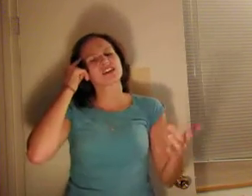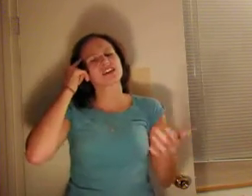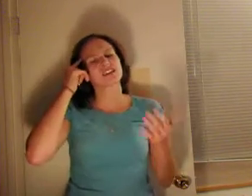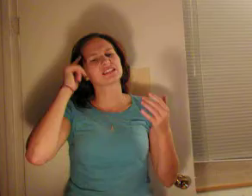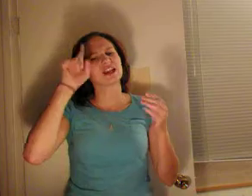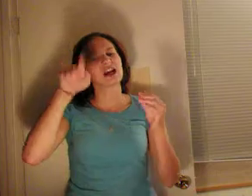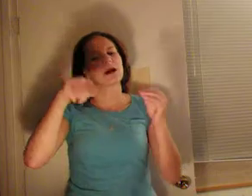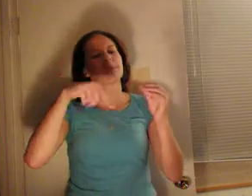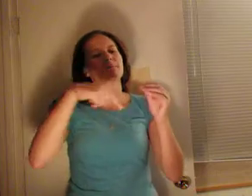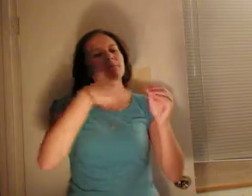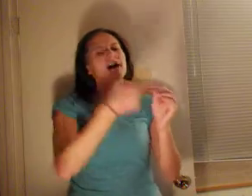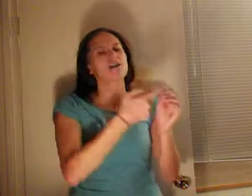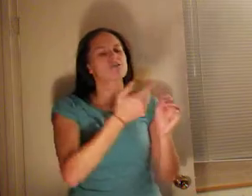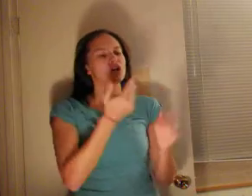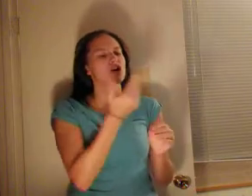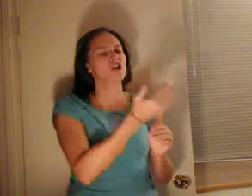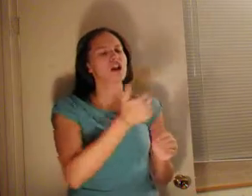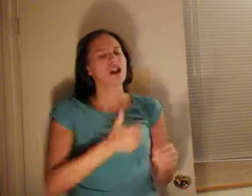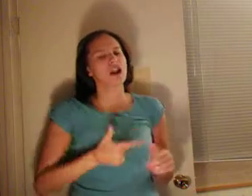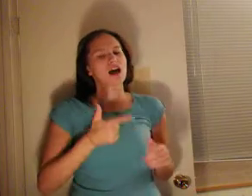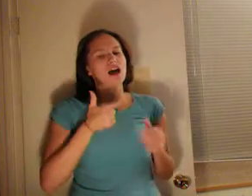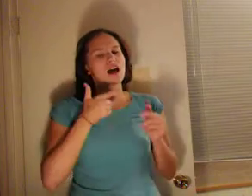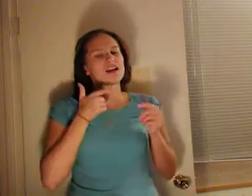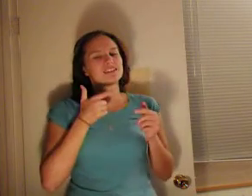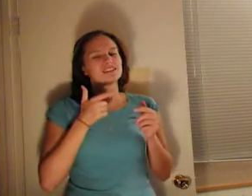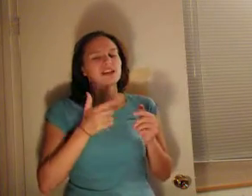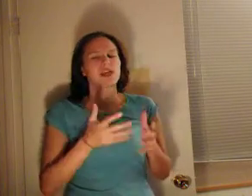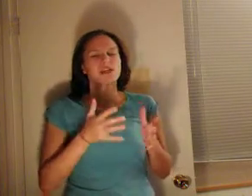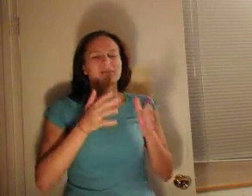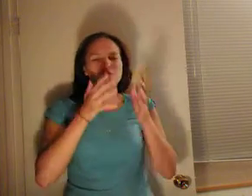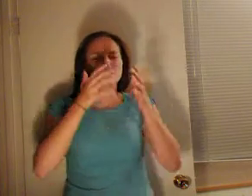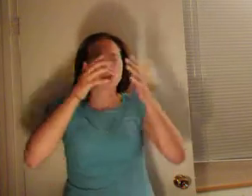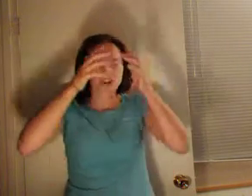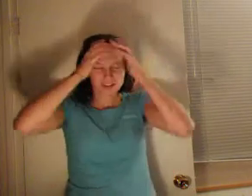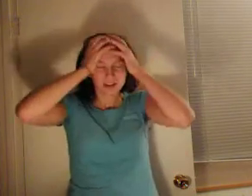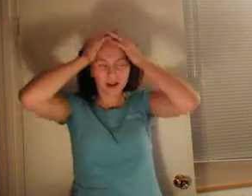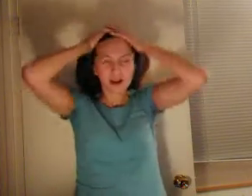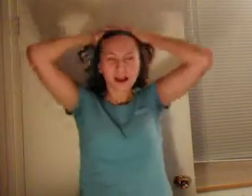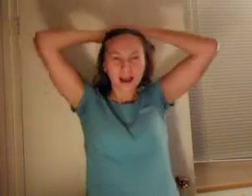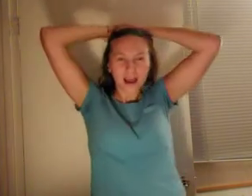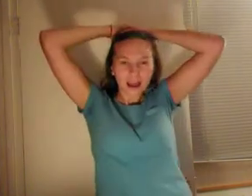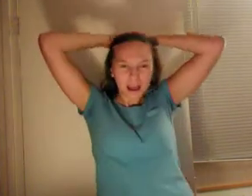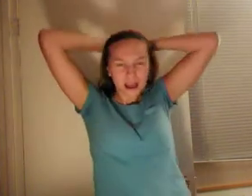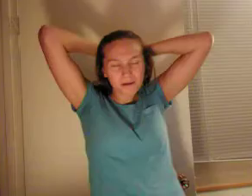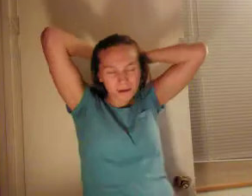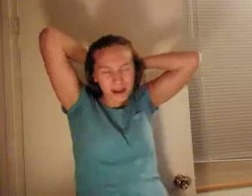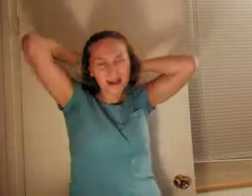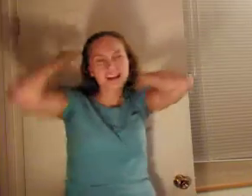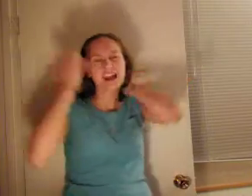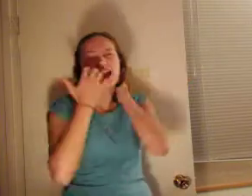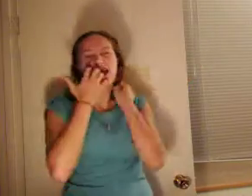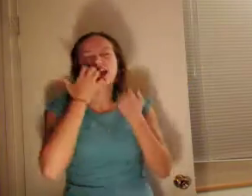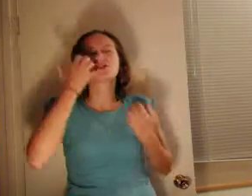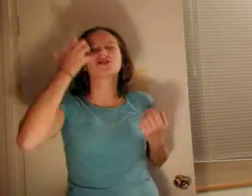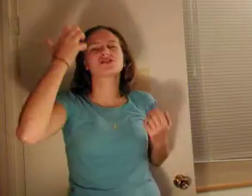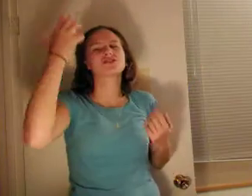about her life, holds her head back as she